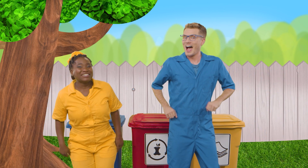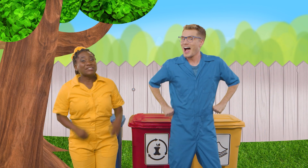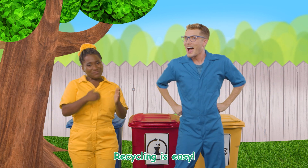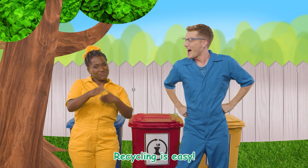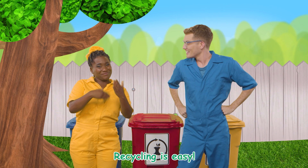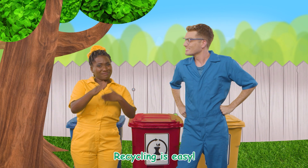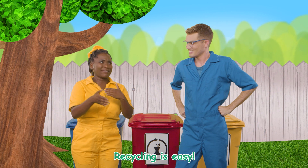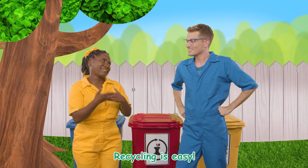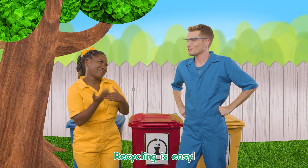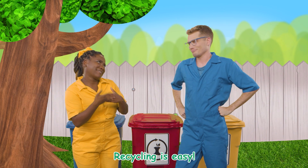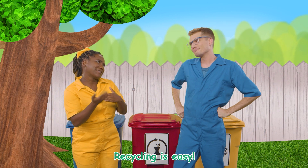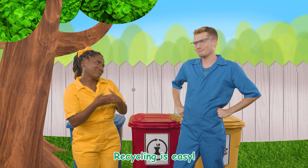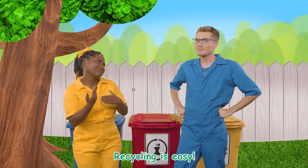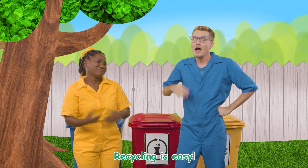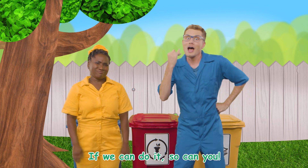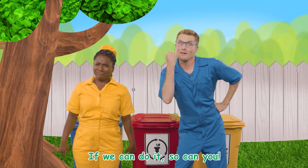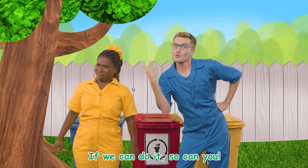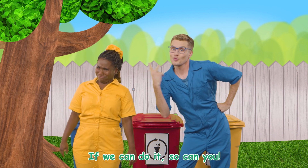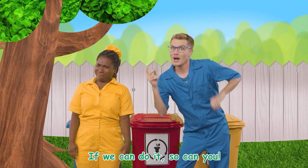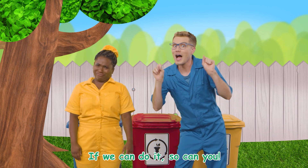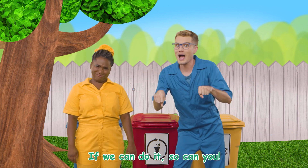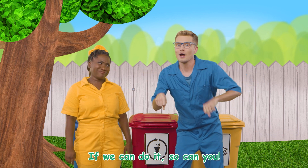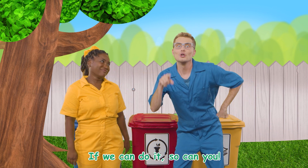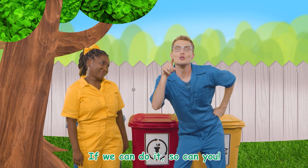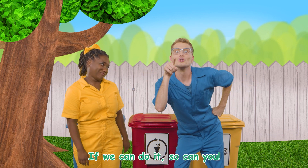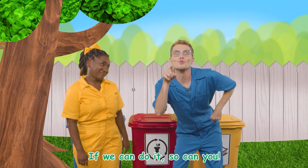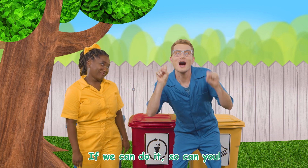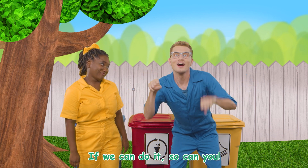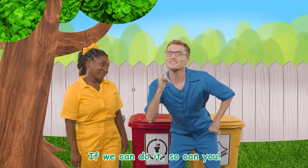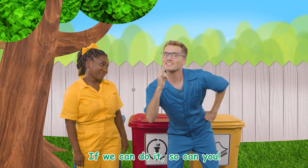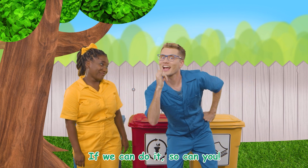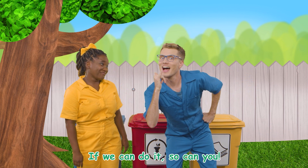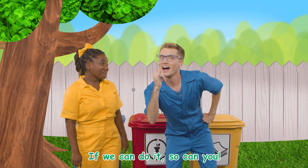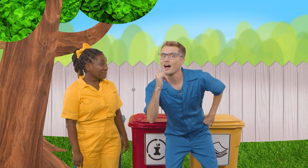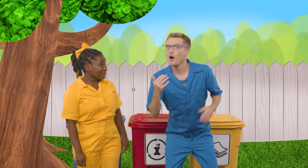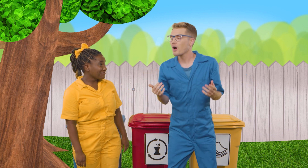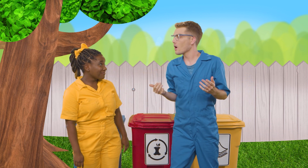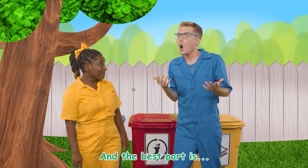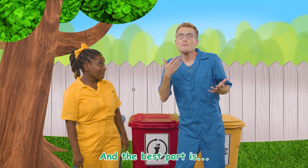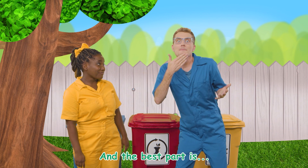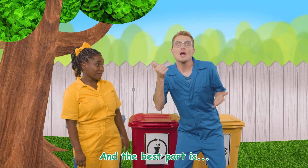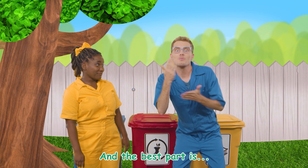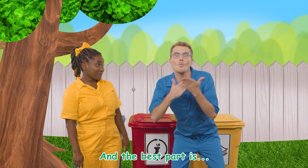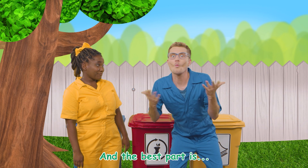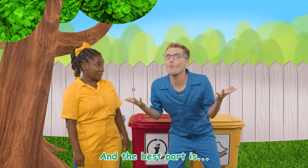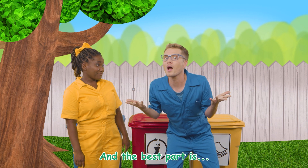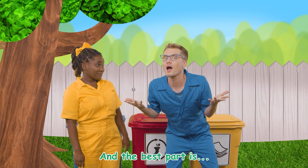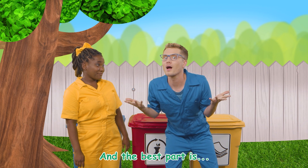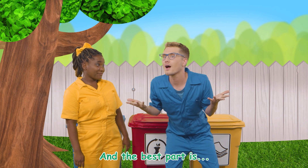Recycling is easy! If we can do it, so can you! And the best part is...